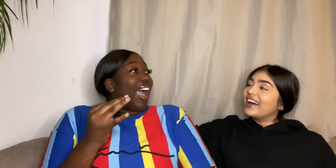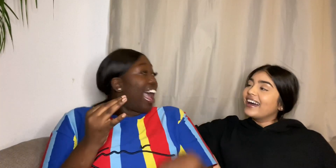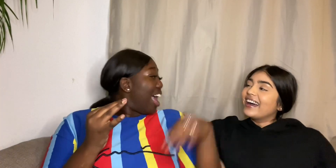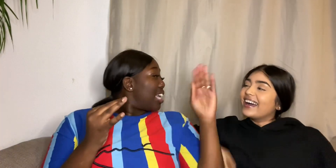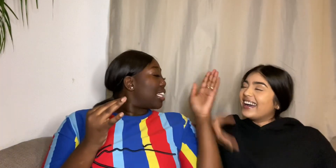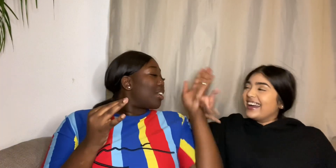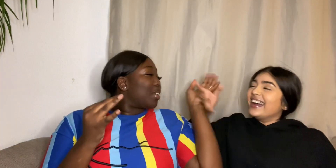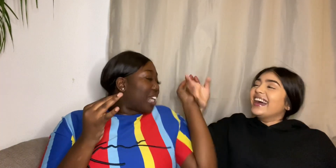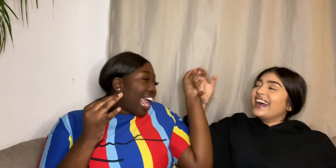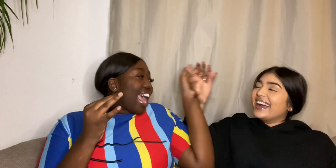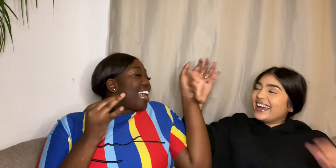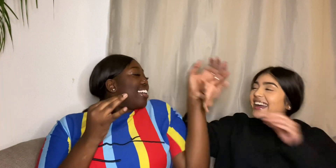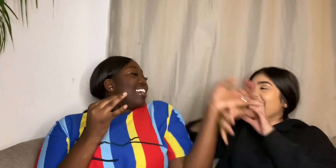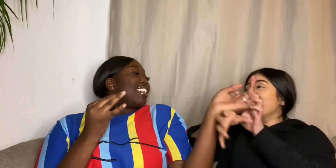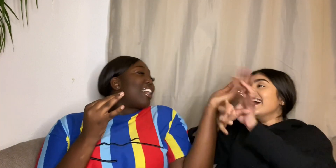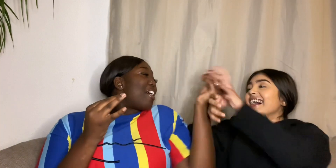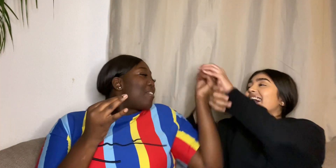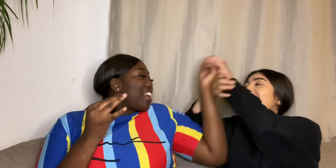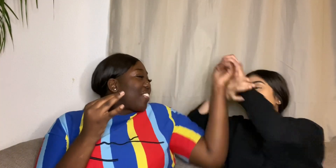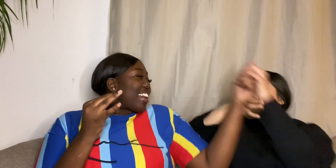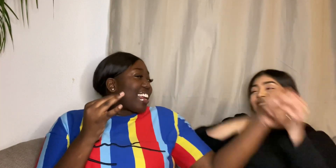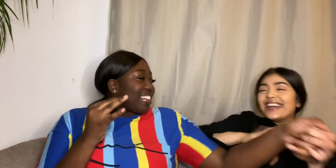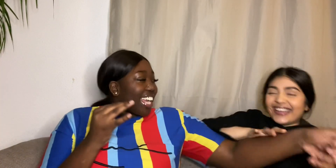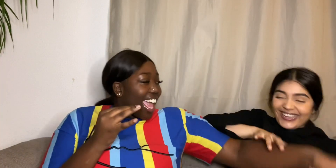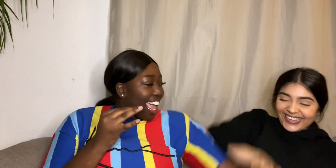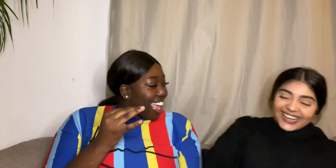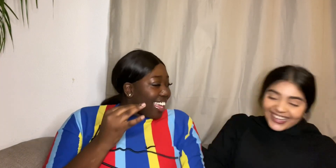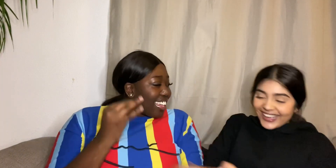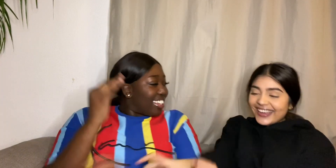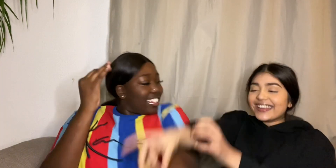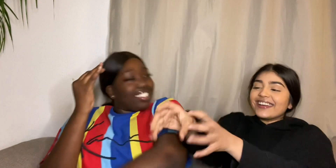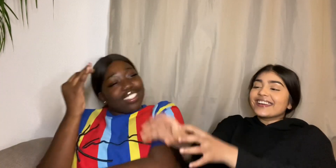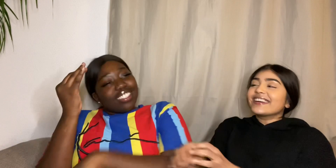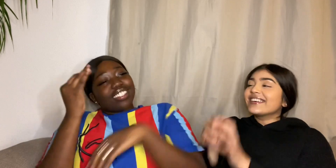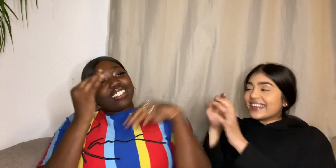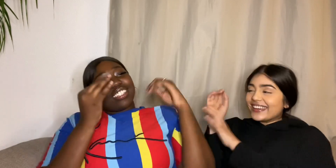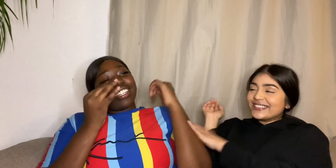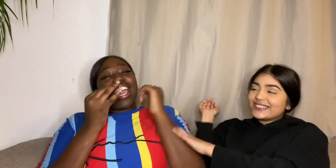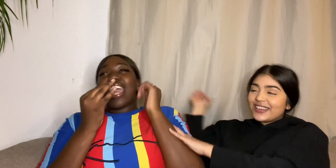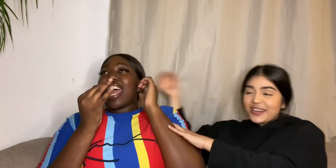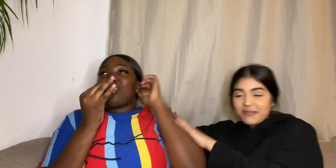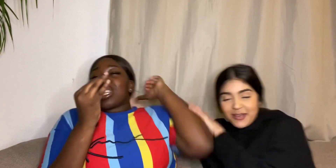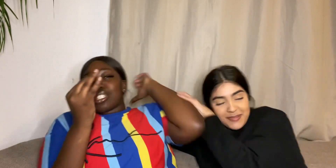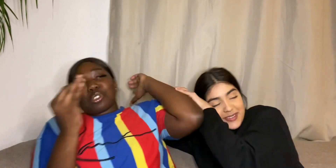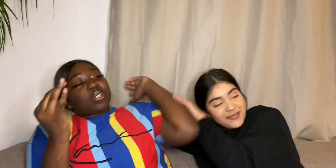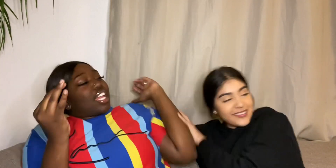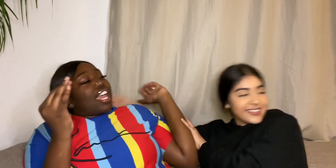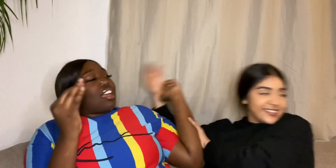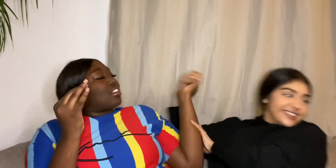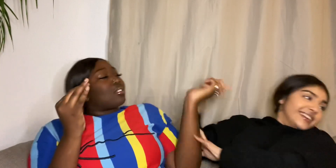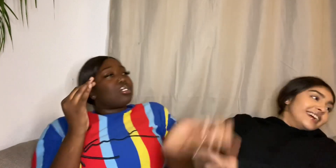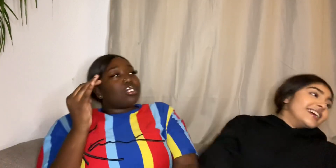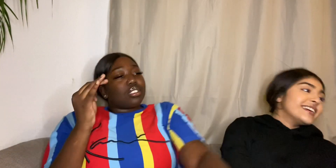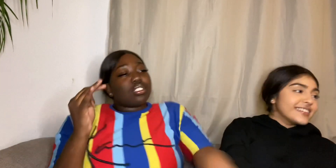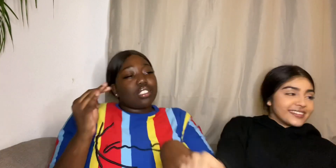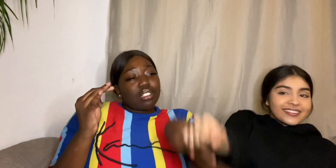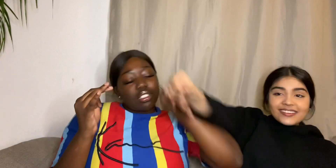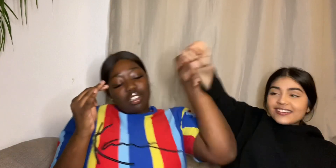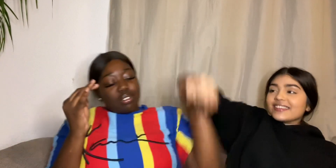Don't do that No Why don't you do that Okay Okay Okay And I wasn't doing that So Don't come for